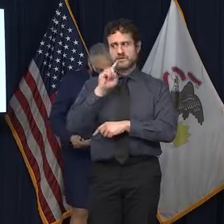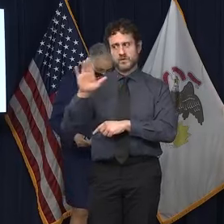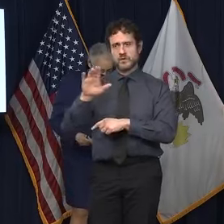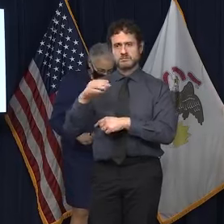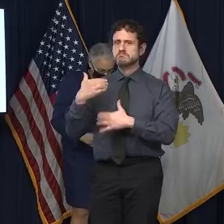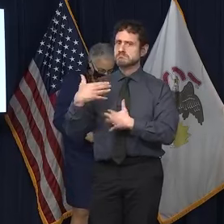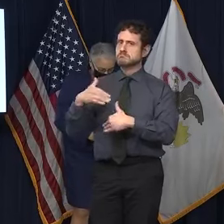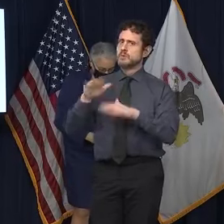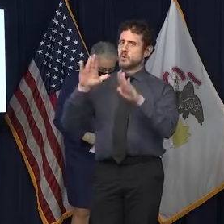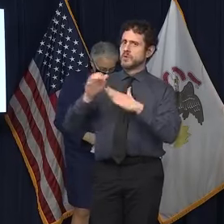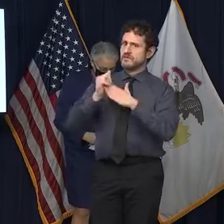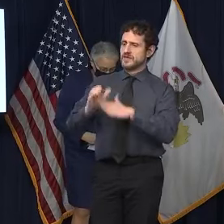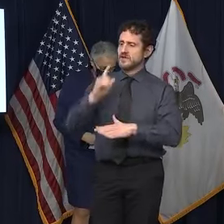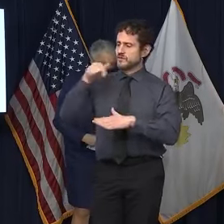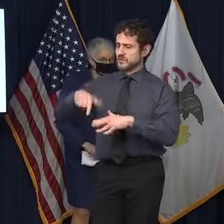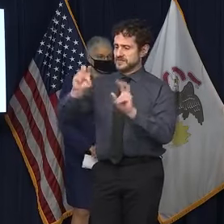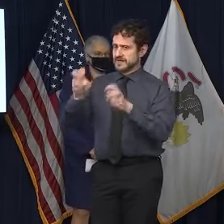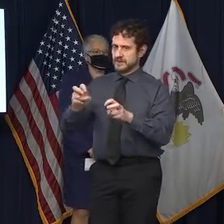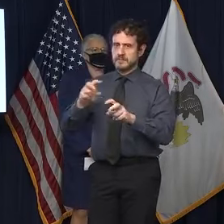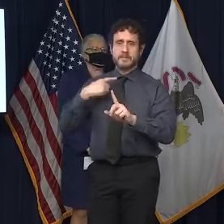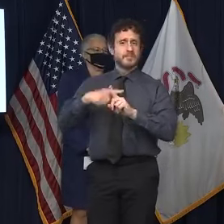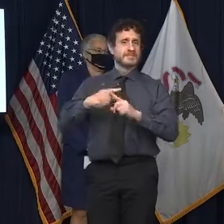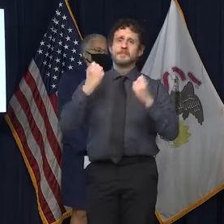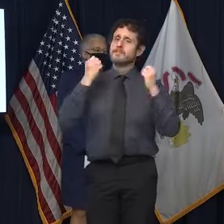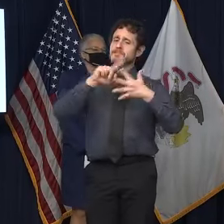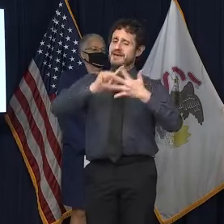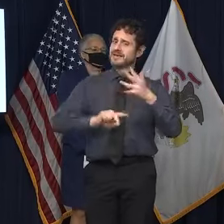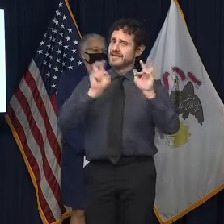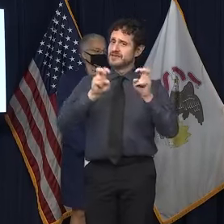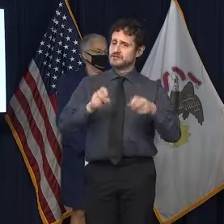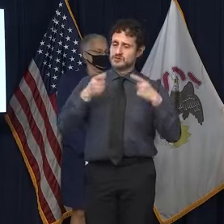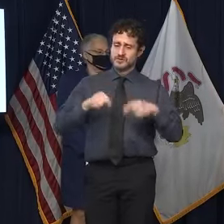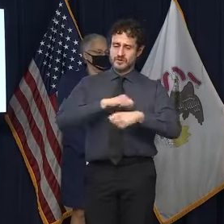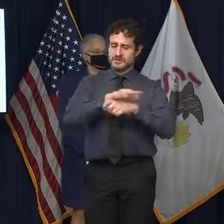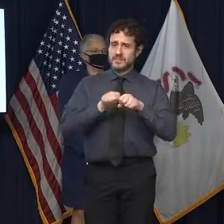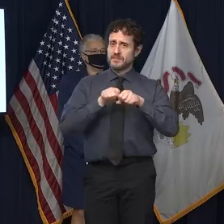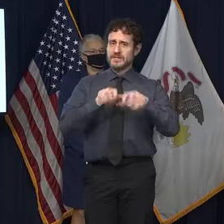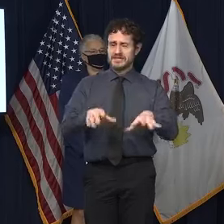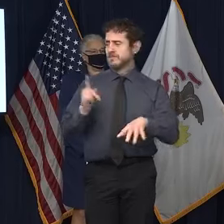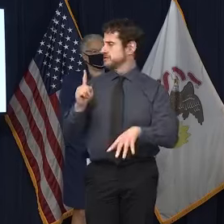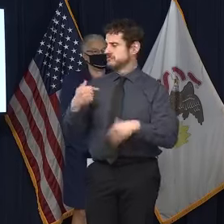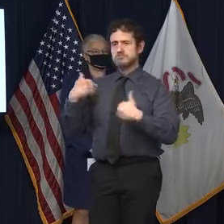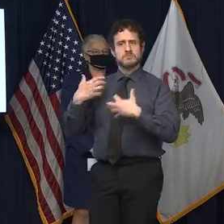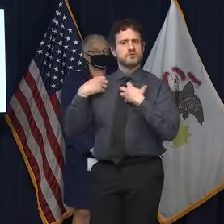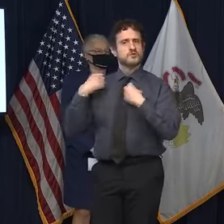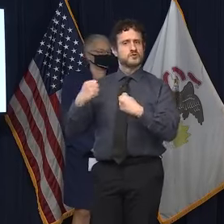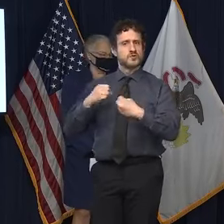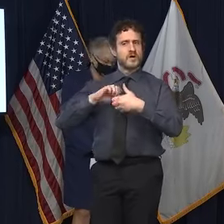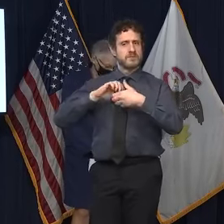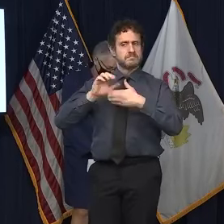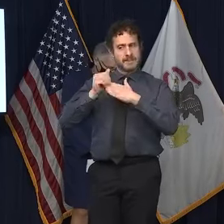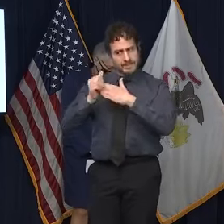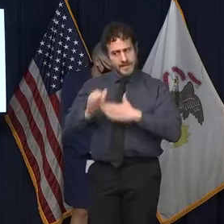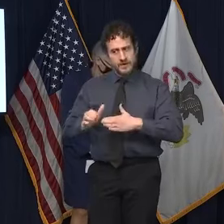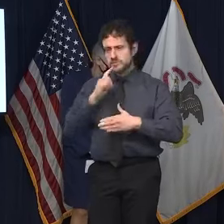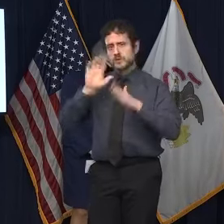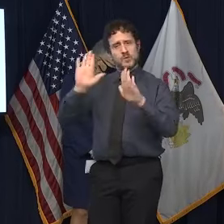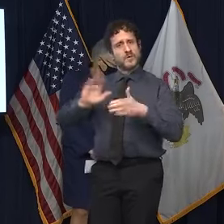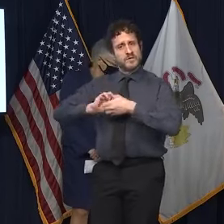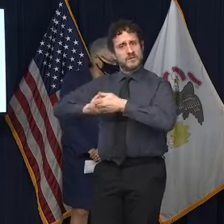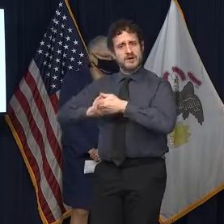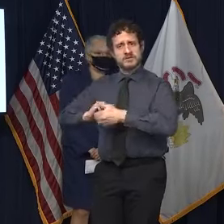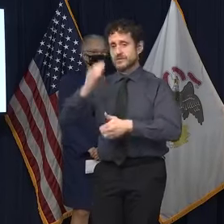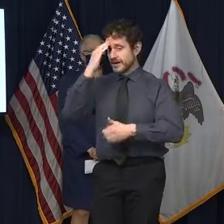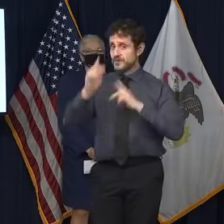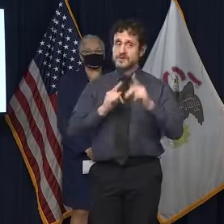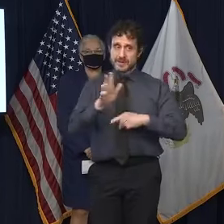but on so many things during this pandemic. And it's been a terrific partnership. And I know that the people of Cook